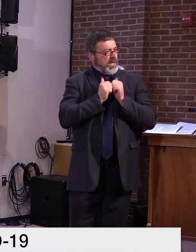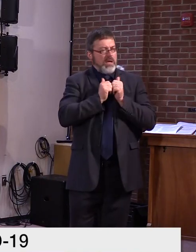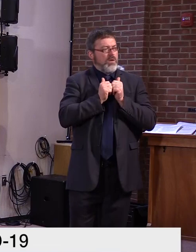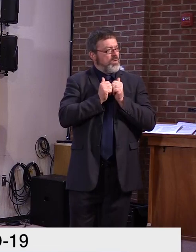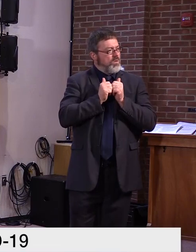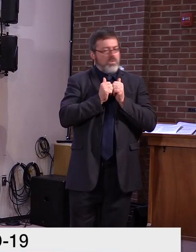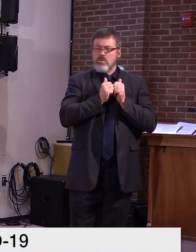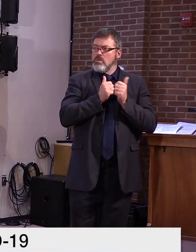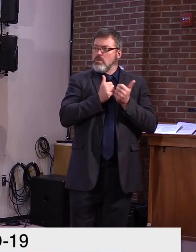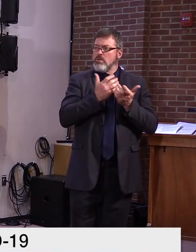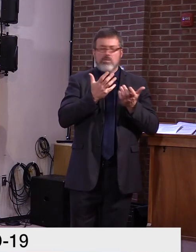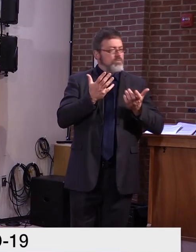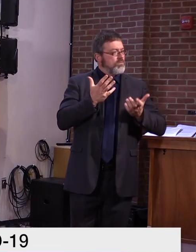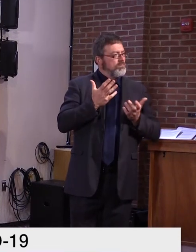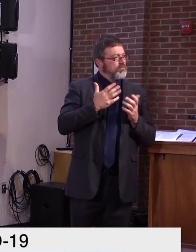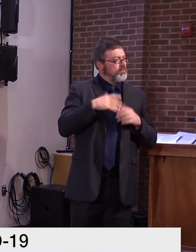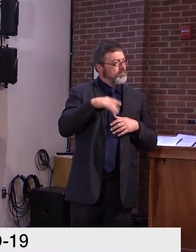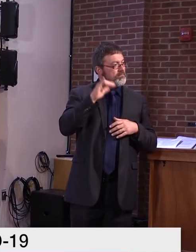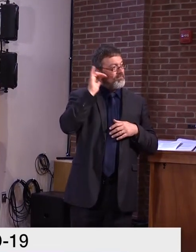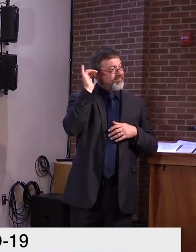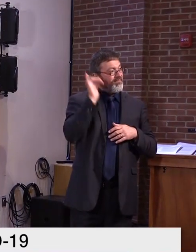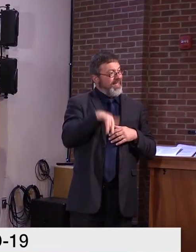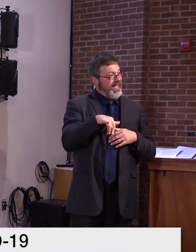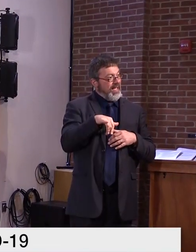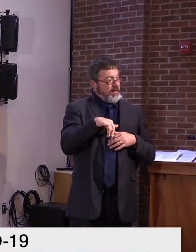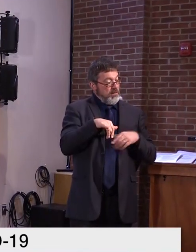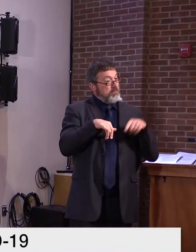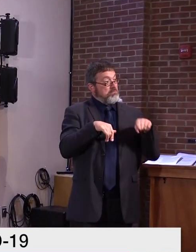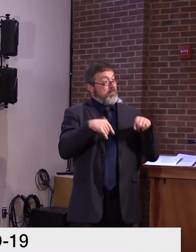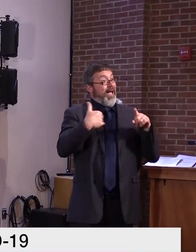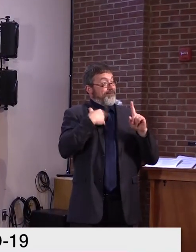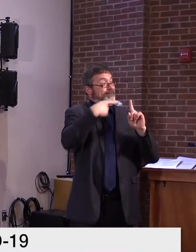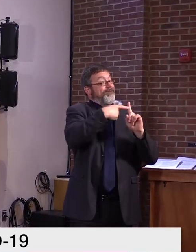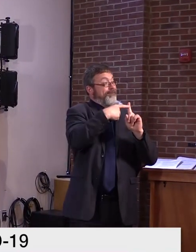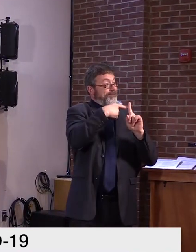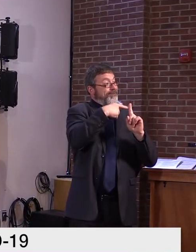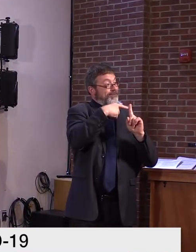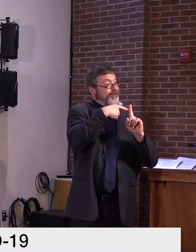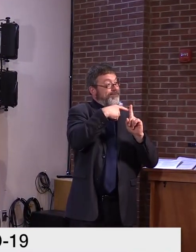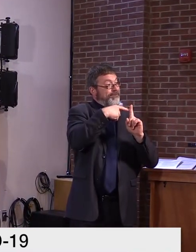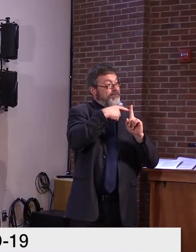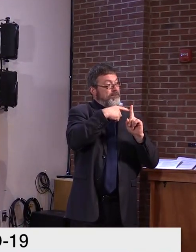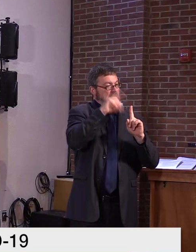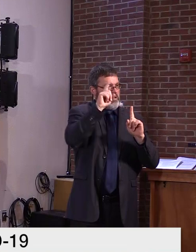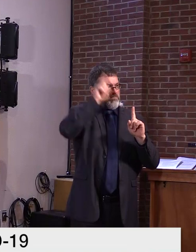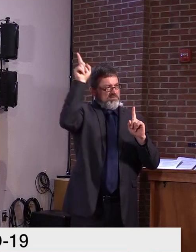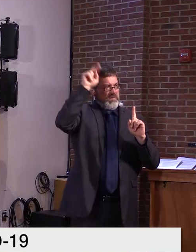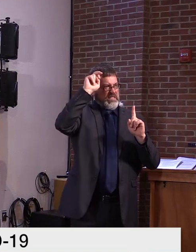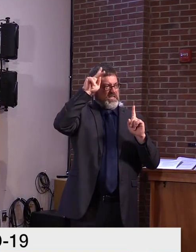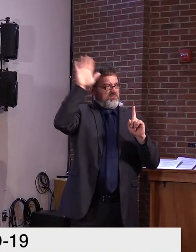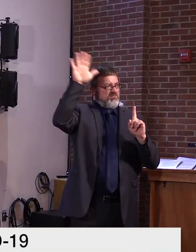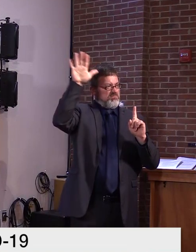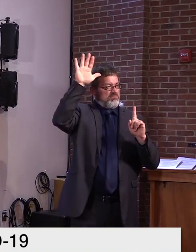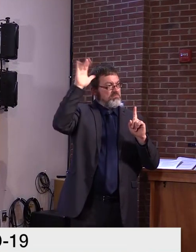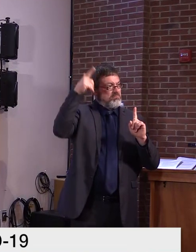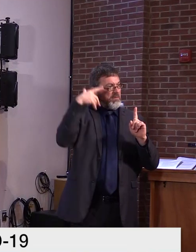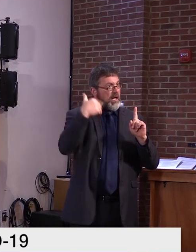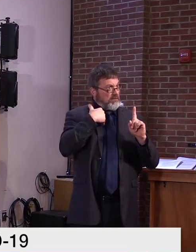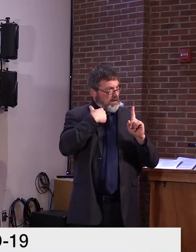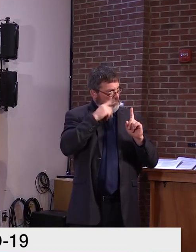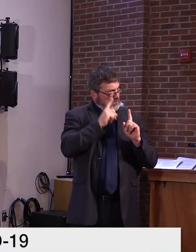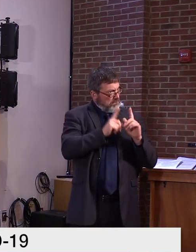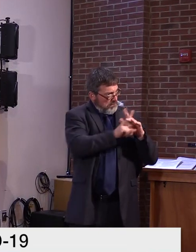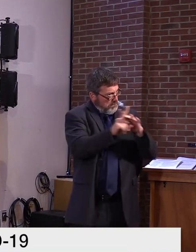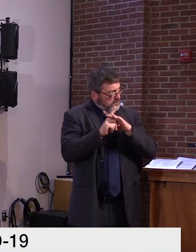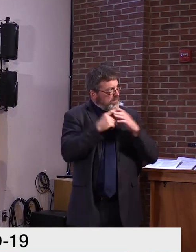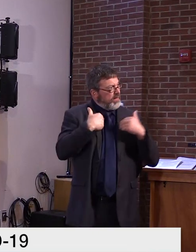positive for COVID in, um, Orleans County. Is that true? That should be true.